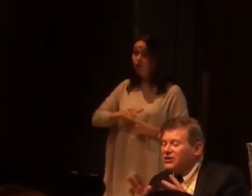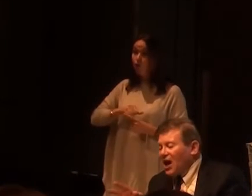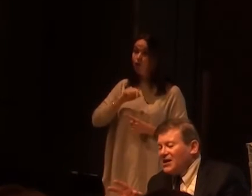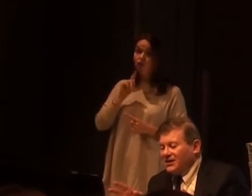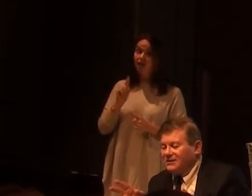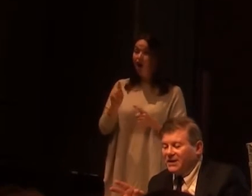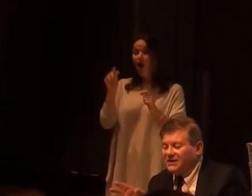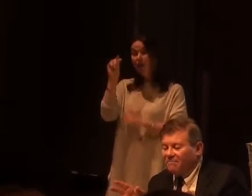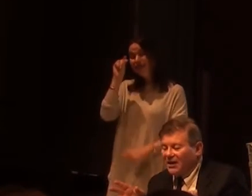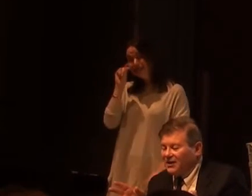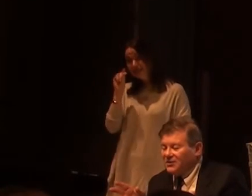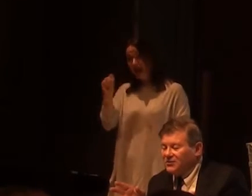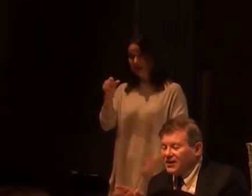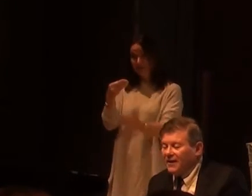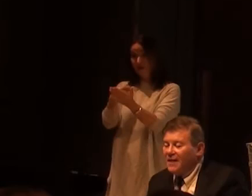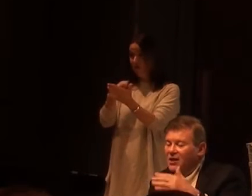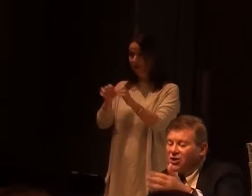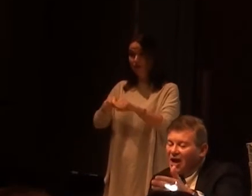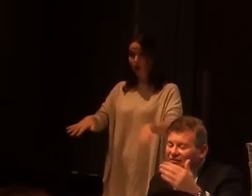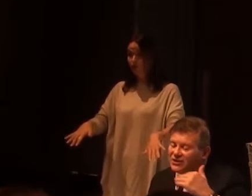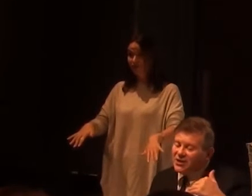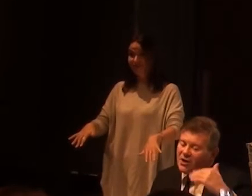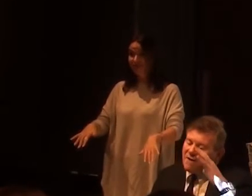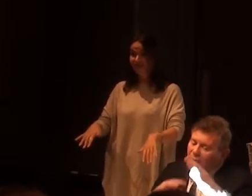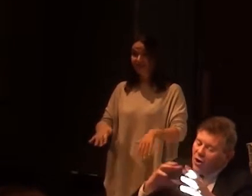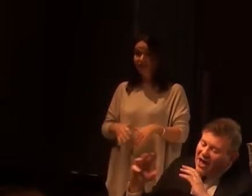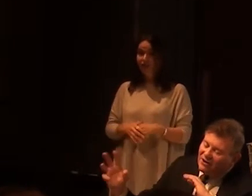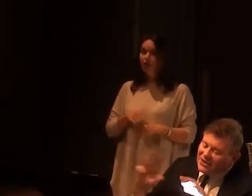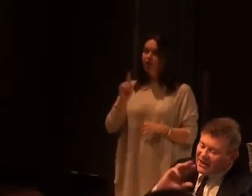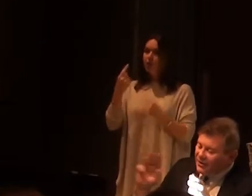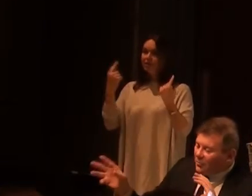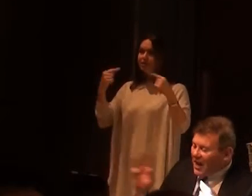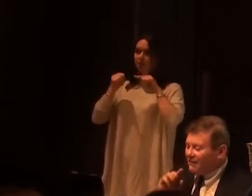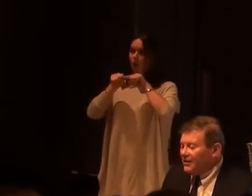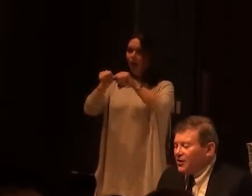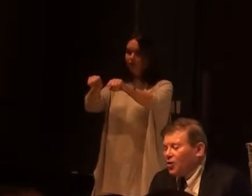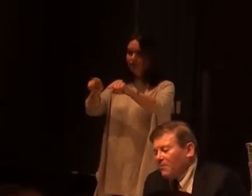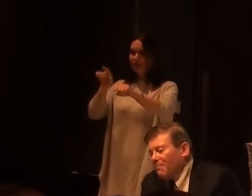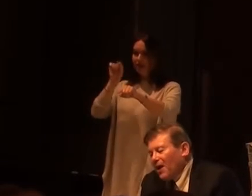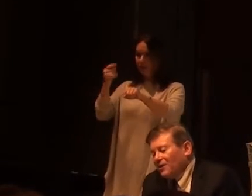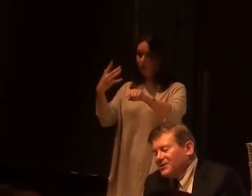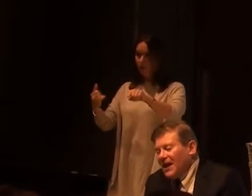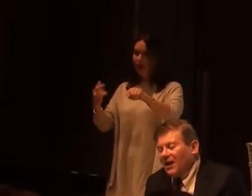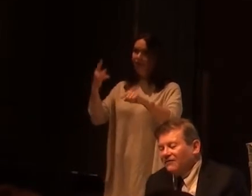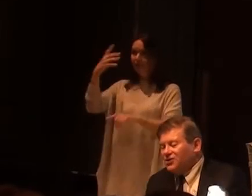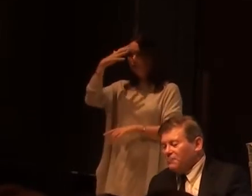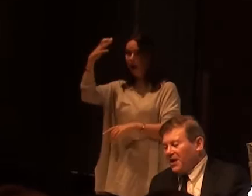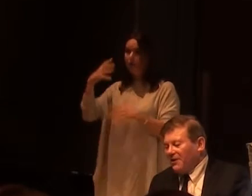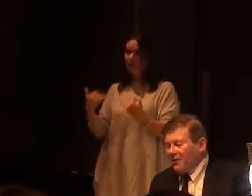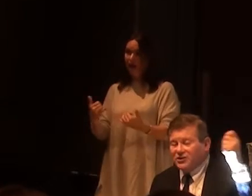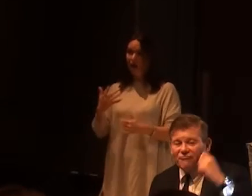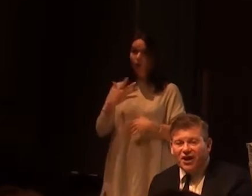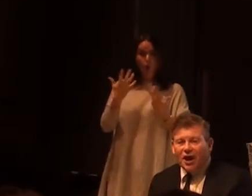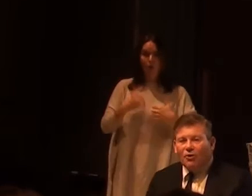the tiniest piece of money that's lost here. So, you have this polarity that we have in common parlance now. We have the